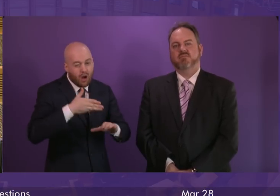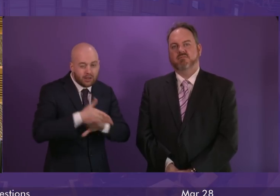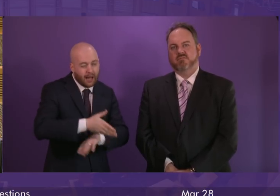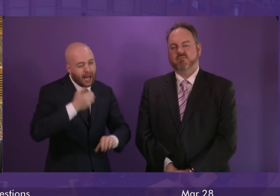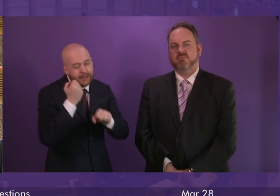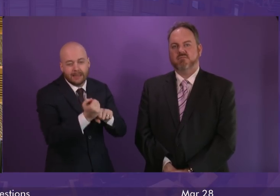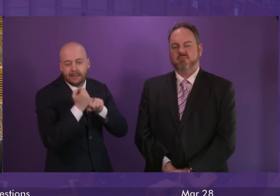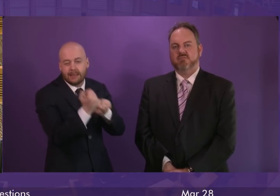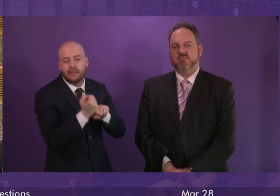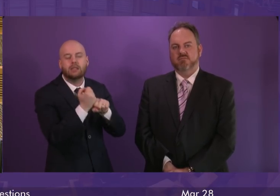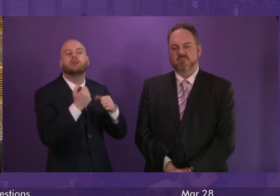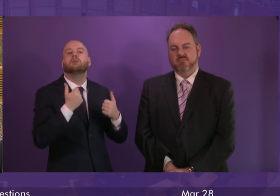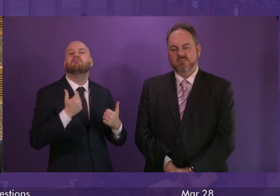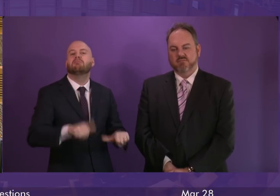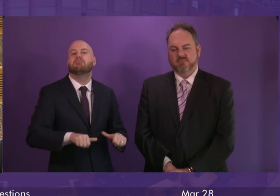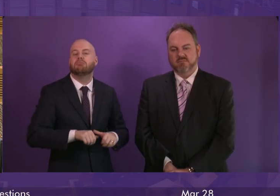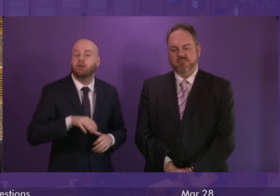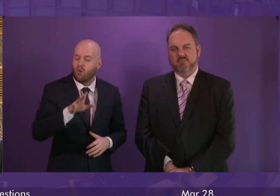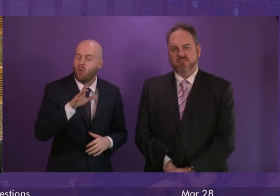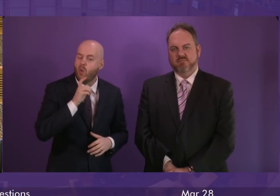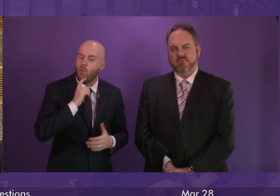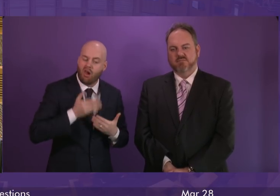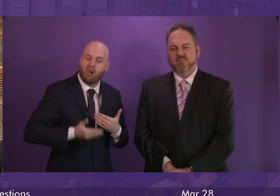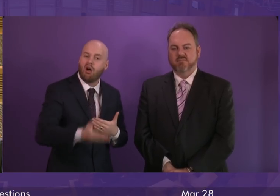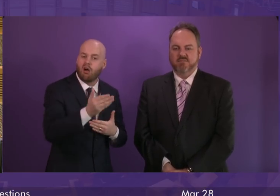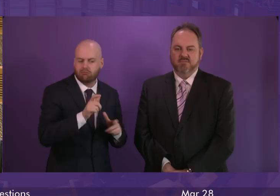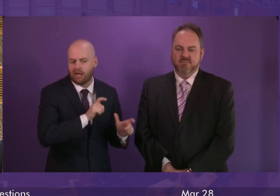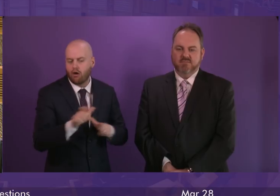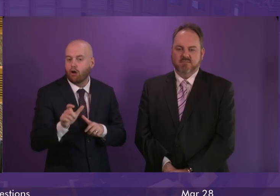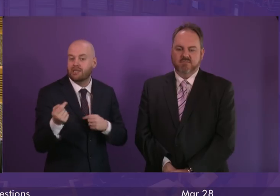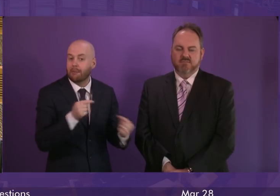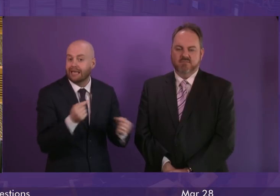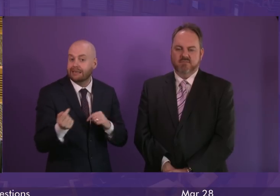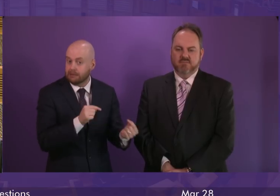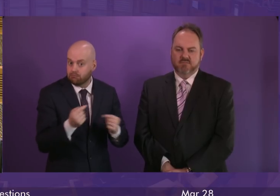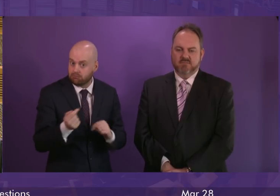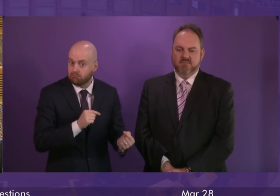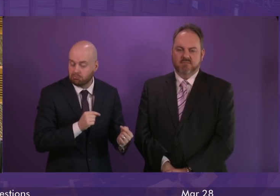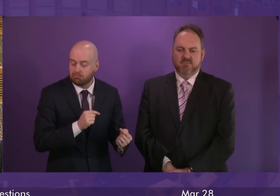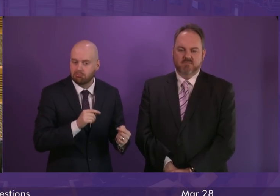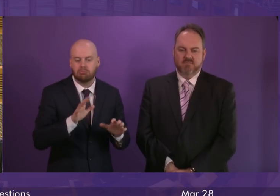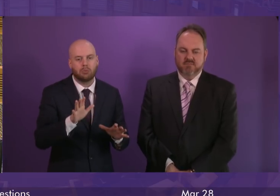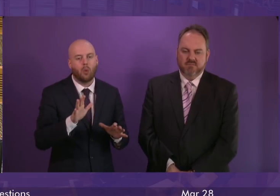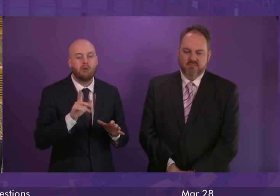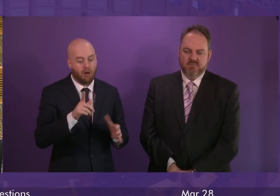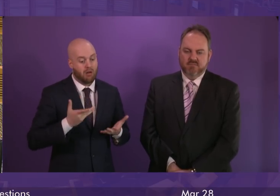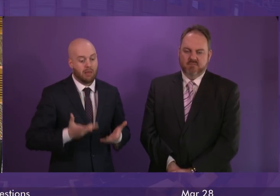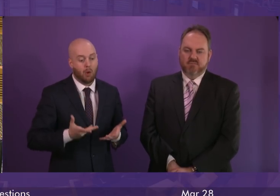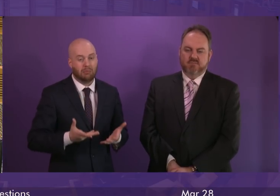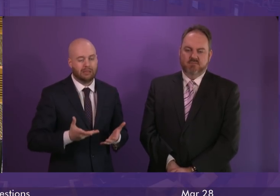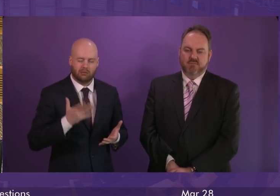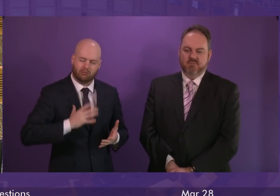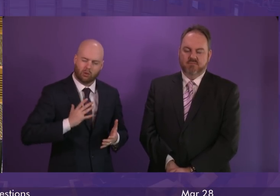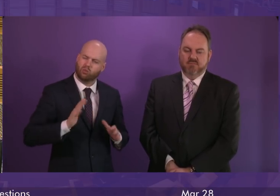doubt we'll continue to debate issues like this and issues such as the one that was raised by Emma Harper. But let's for a moment perhaps on a note of consensus just